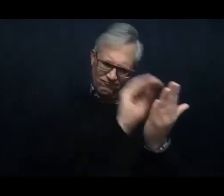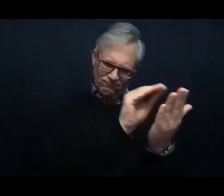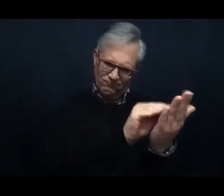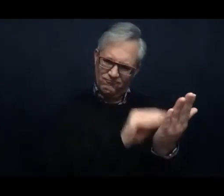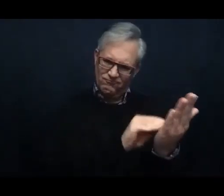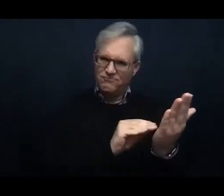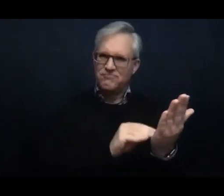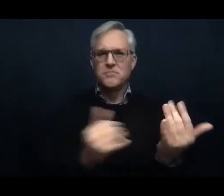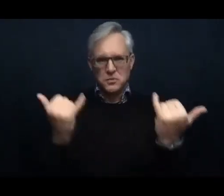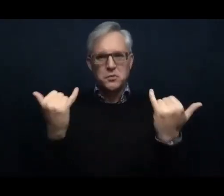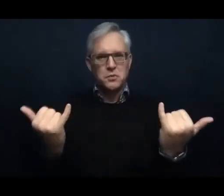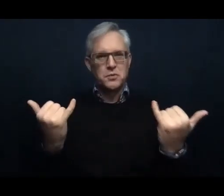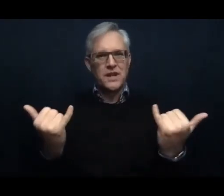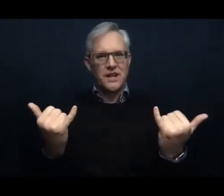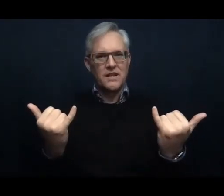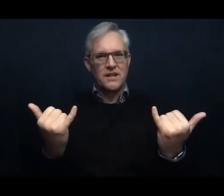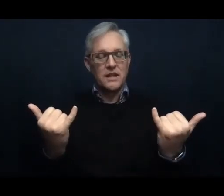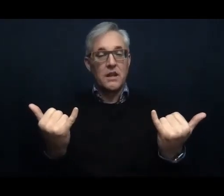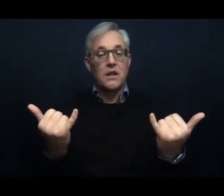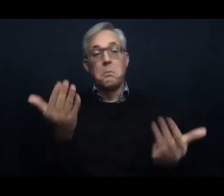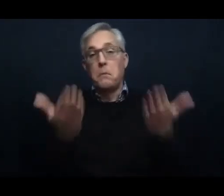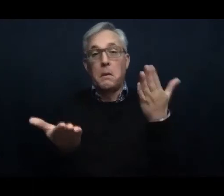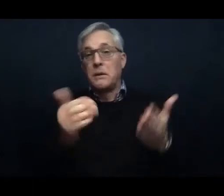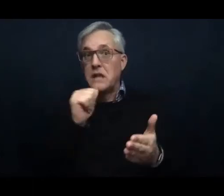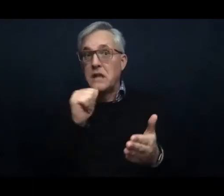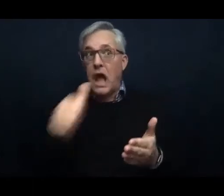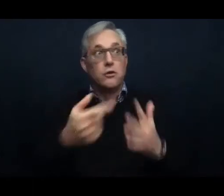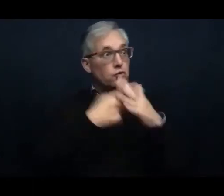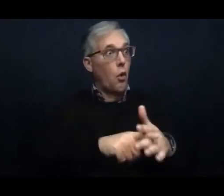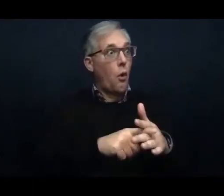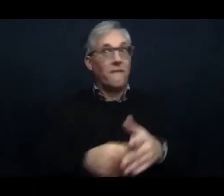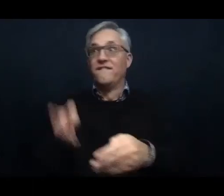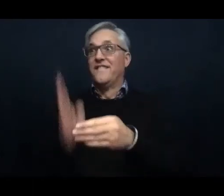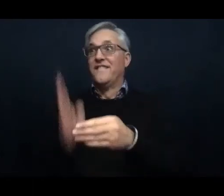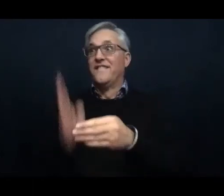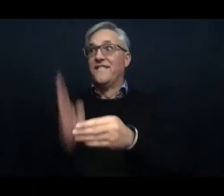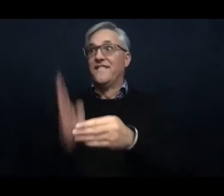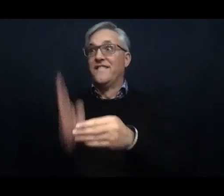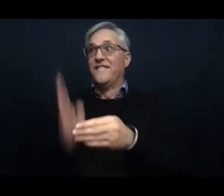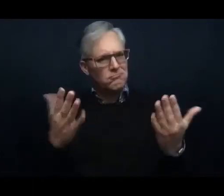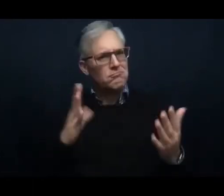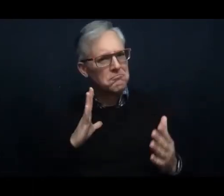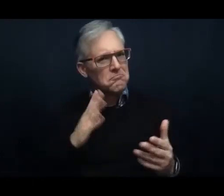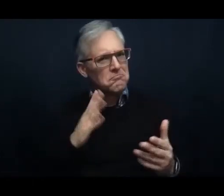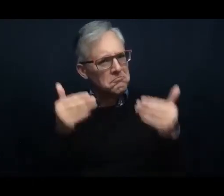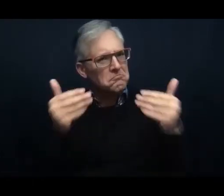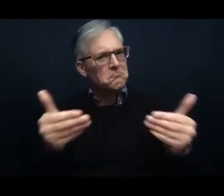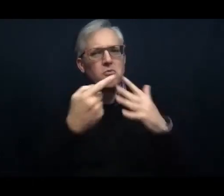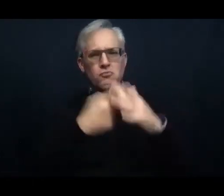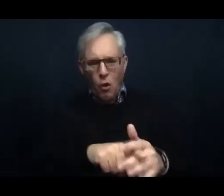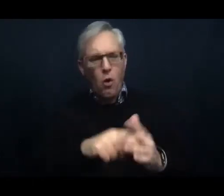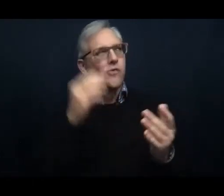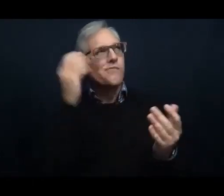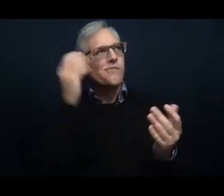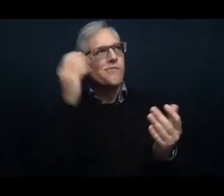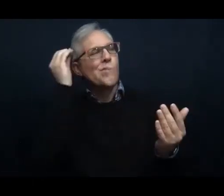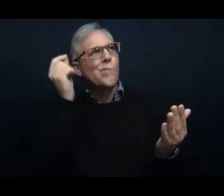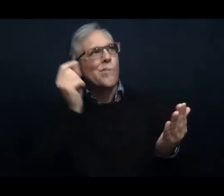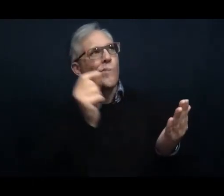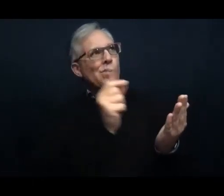Start it today. Maybe it won't be finished, but start it today. Because when we feel stress and